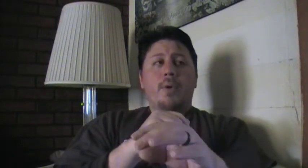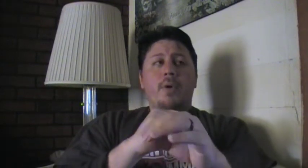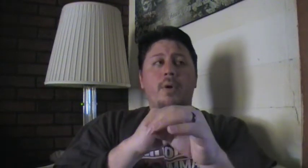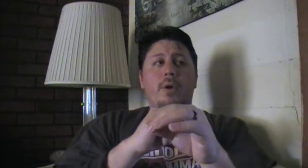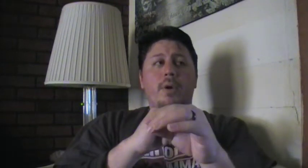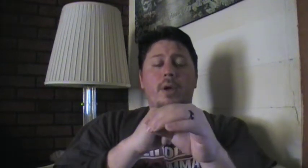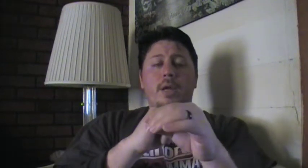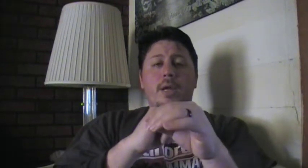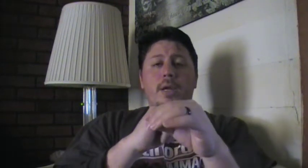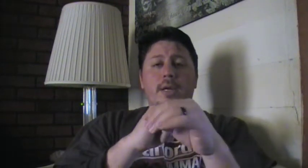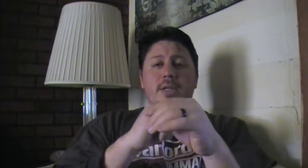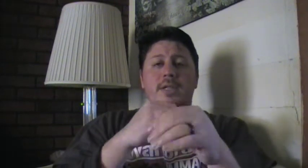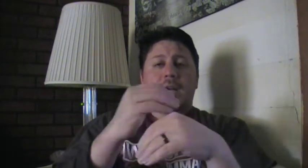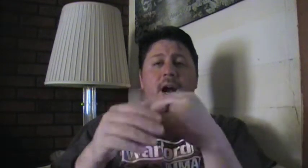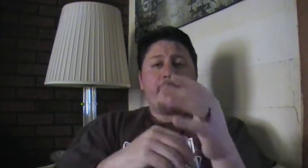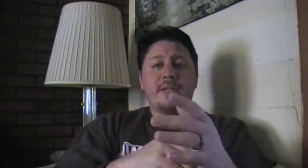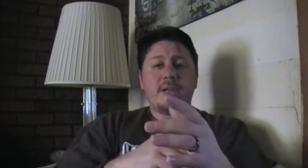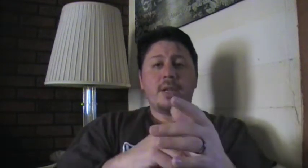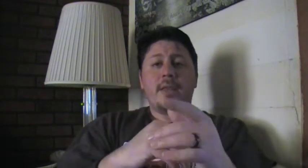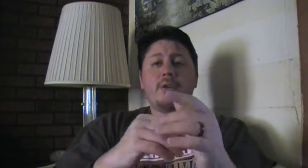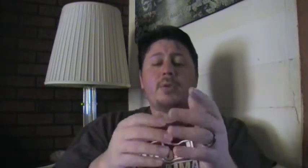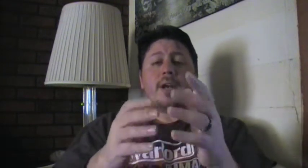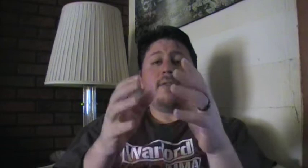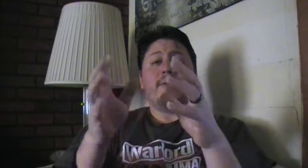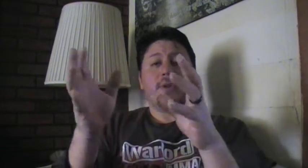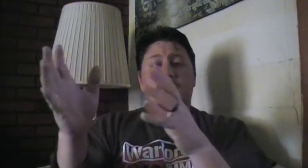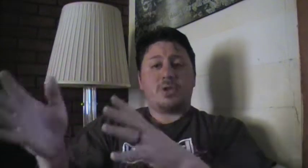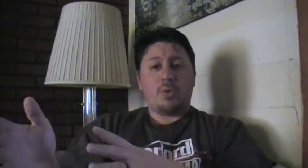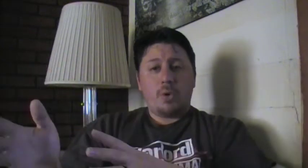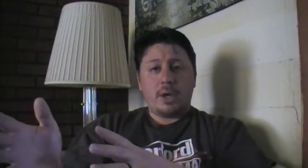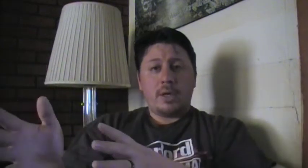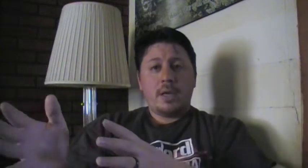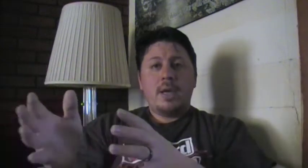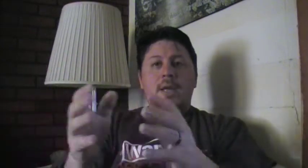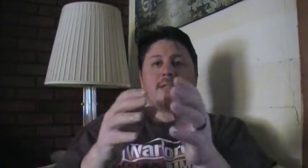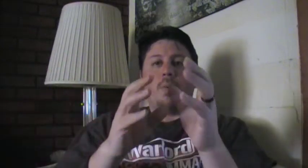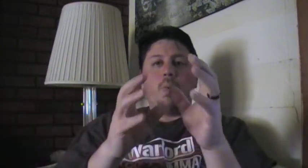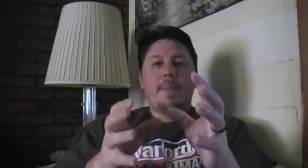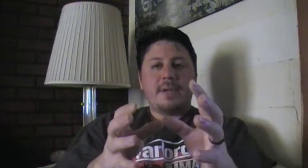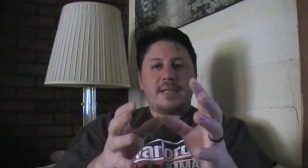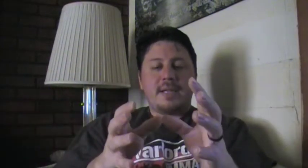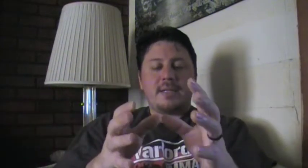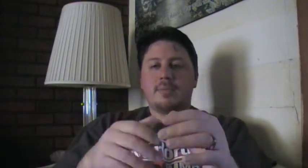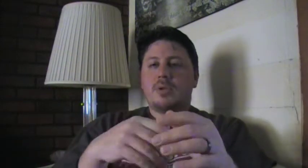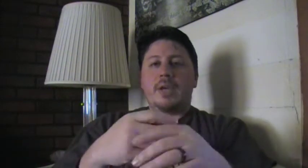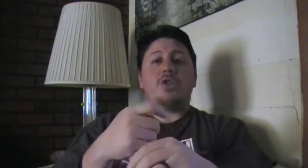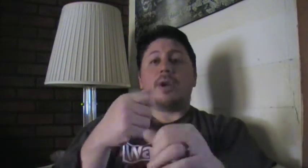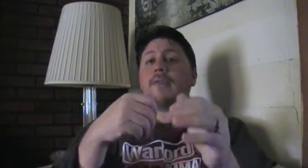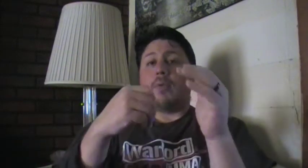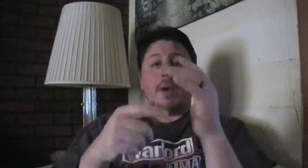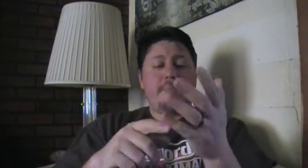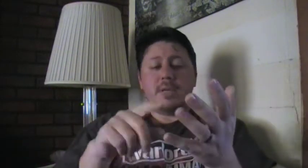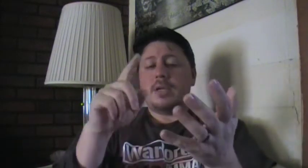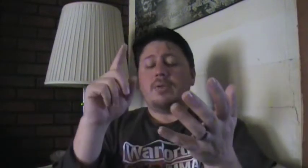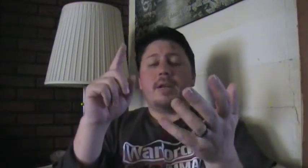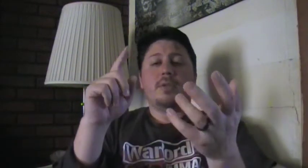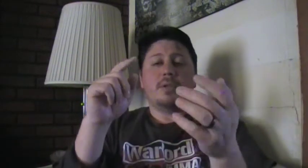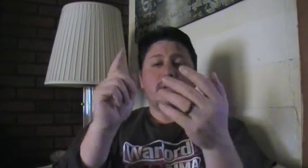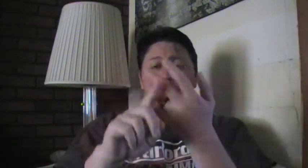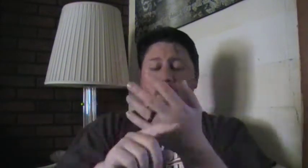just a competition. They're training for destroying. It's a weapon system. So they train for weapons. They train to disarm.